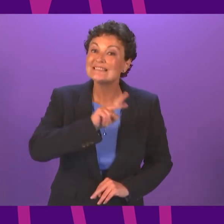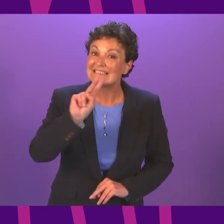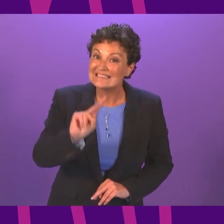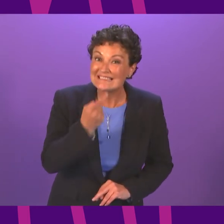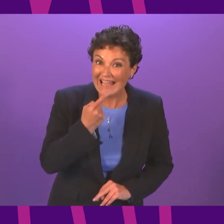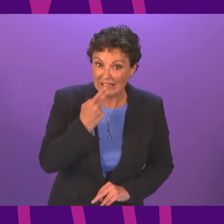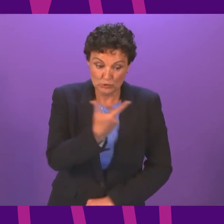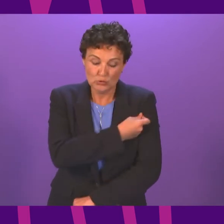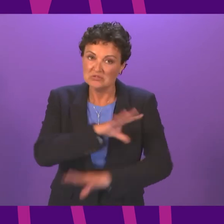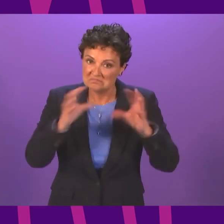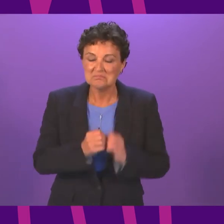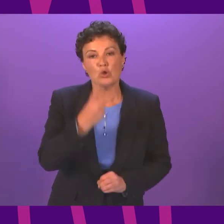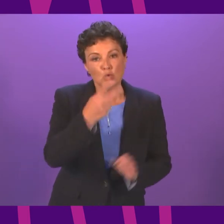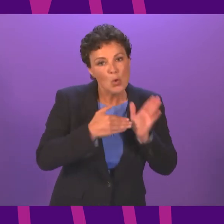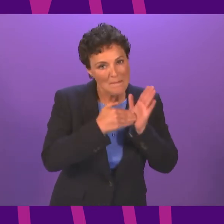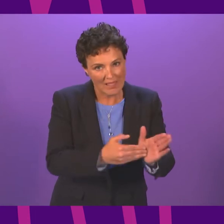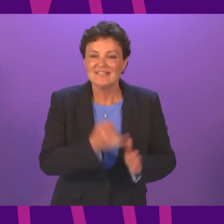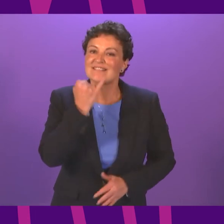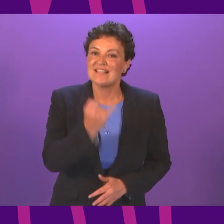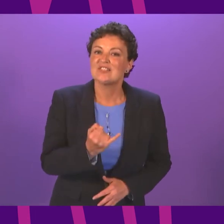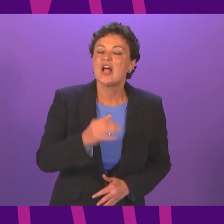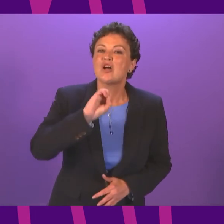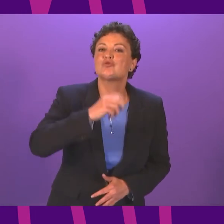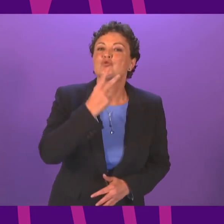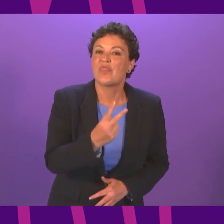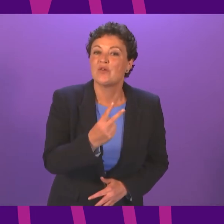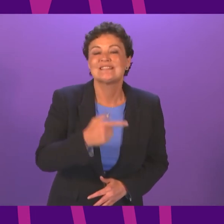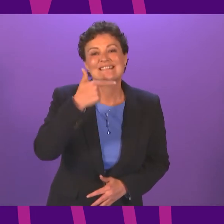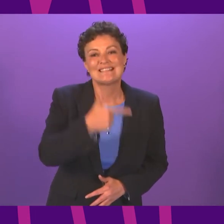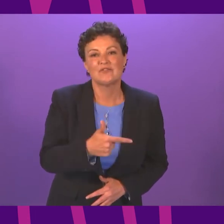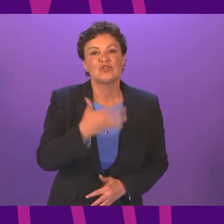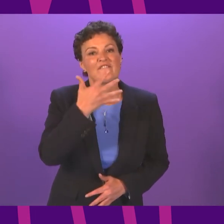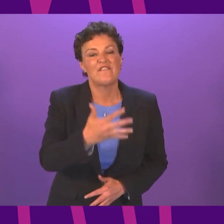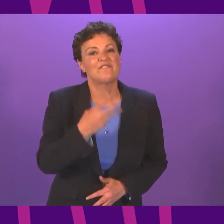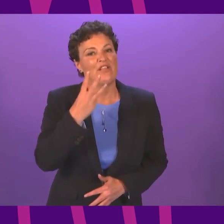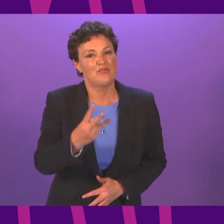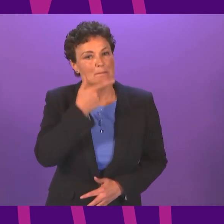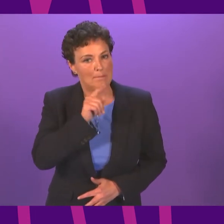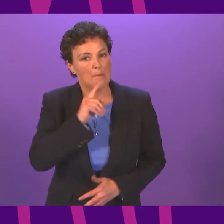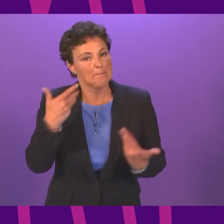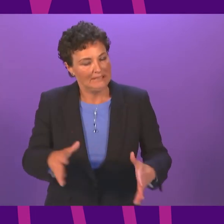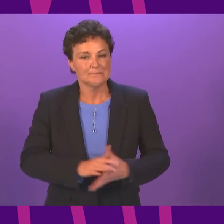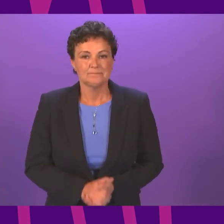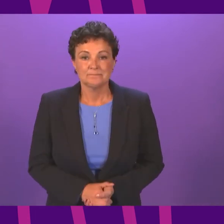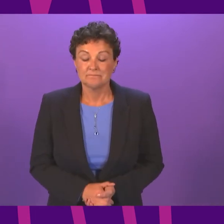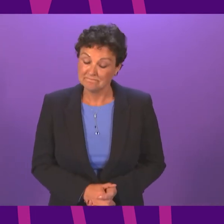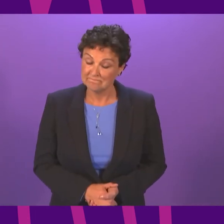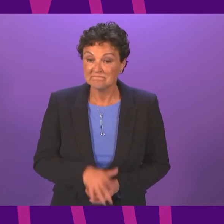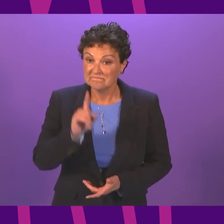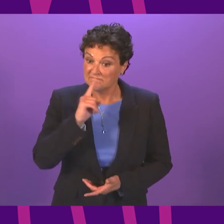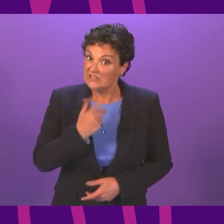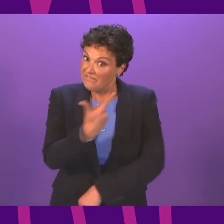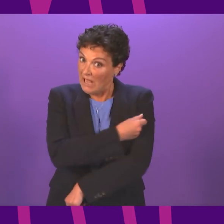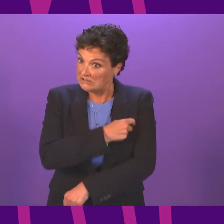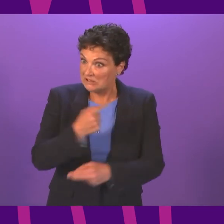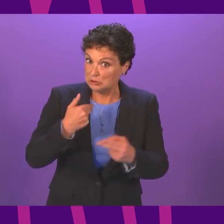now administered is 2,602,753. The news on vaccination continues to